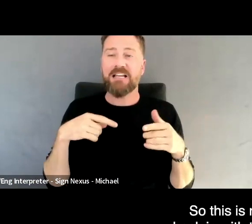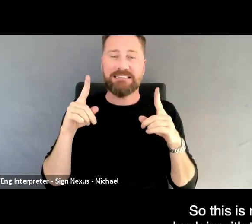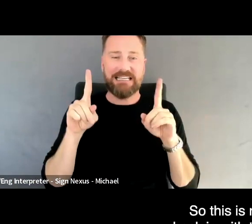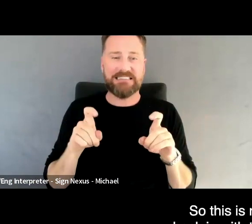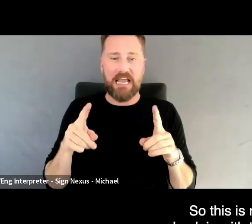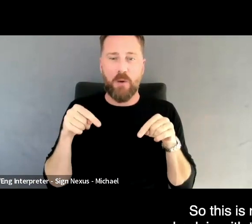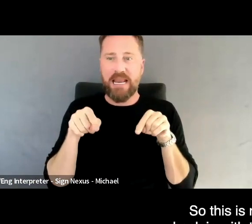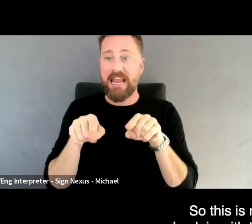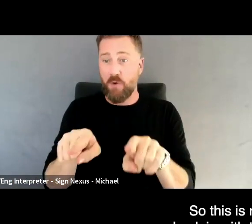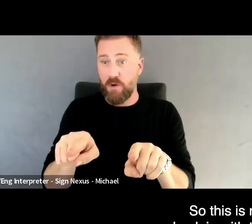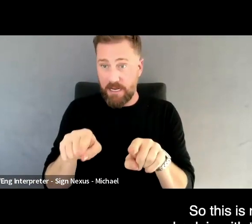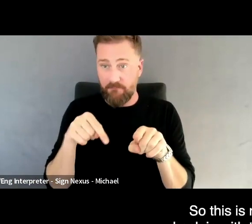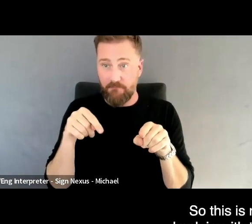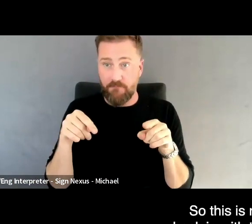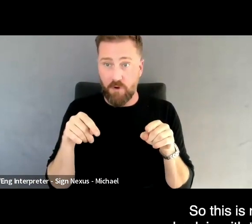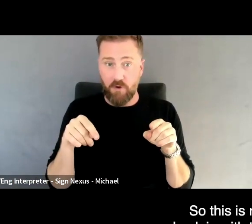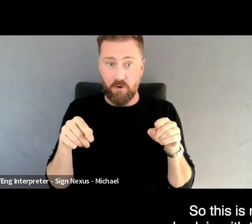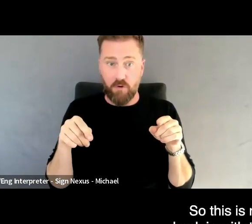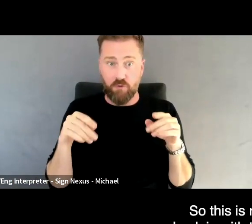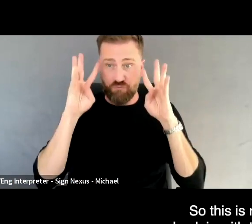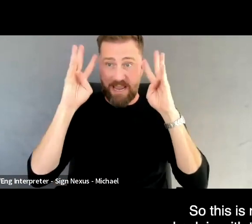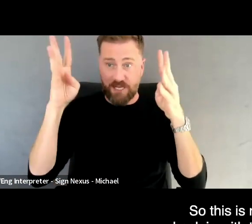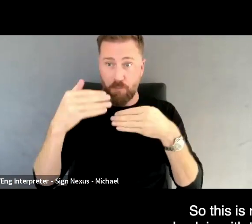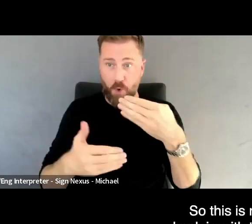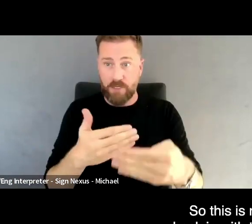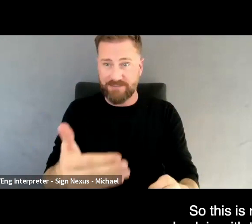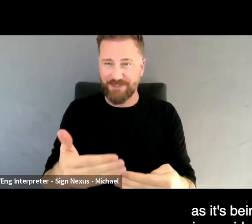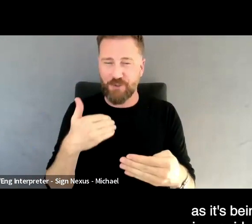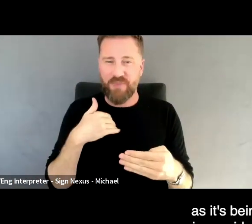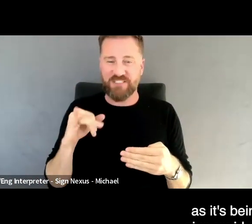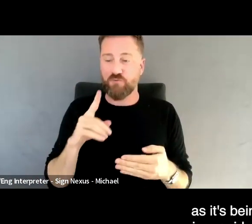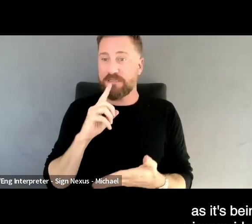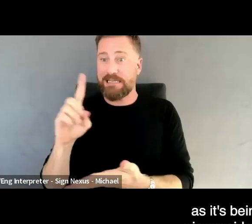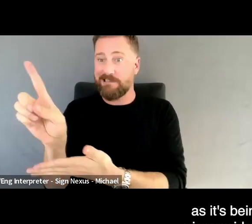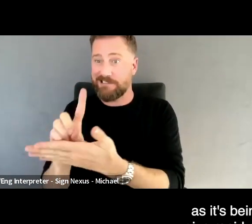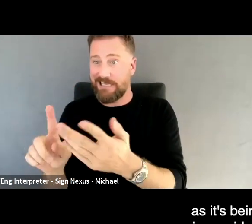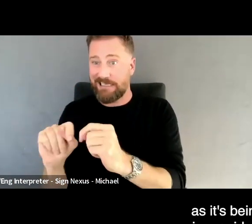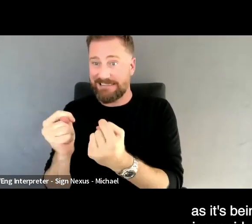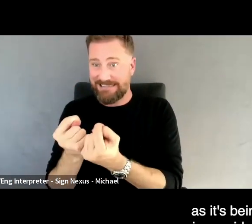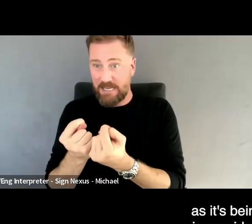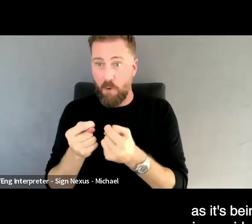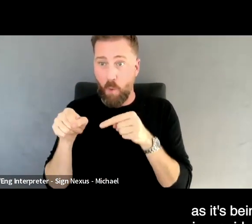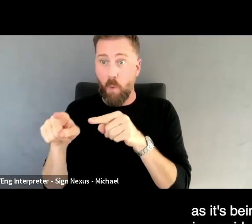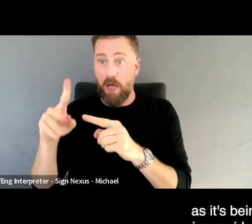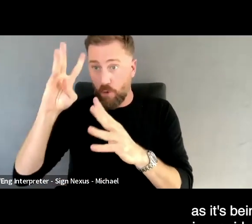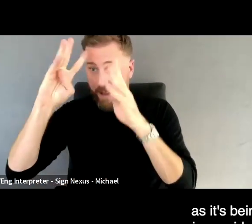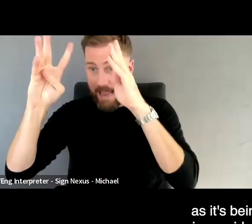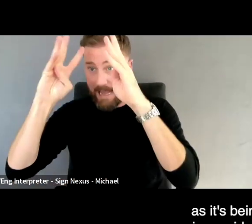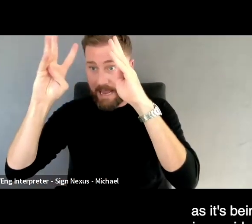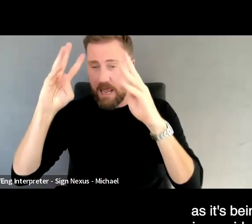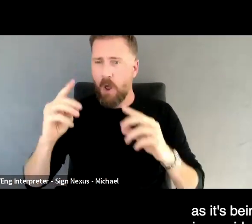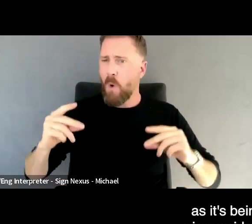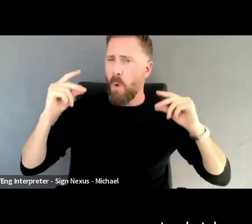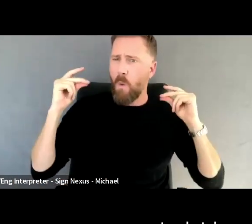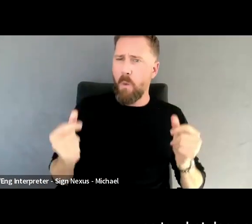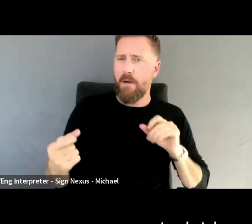So this is really feeding back in with the design team as it's being created to give rapid cycles